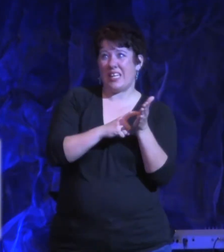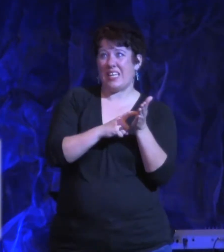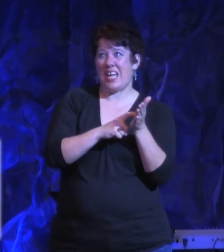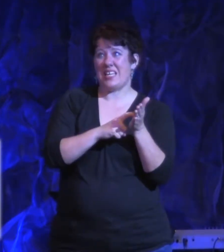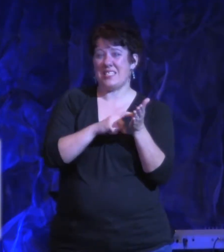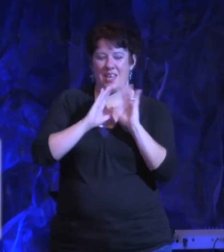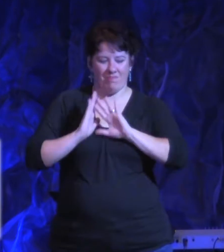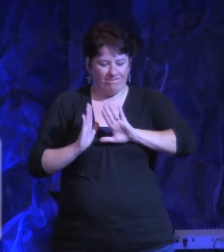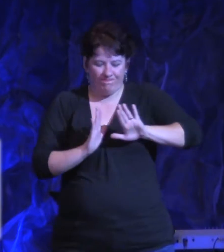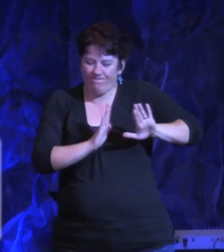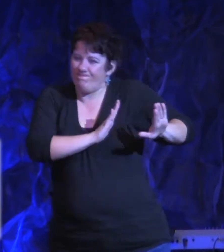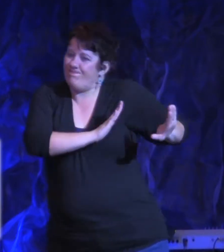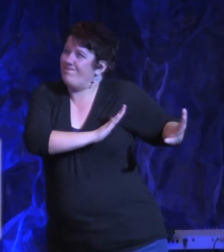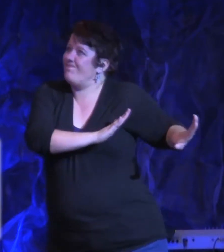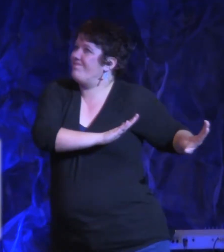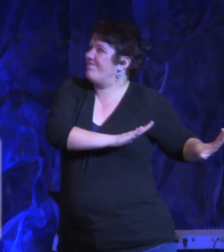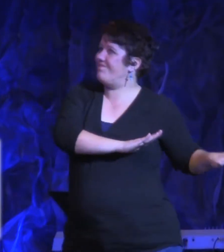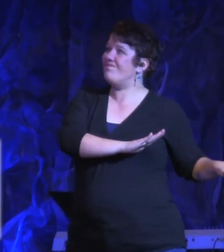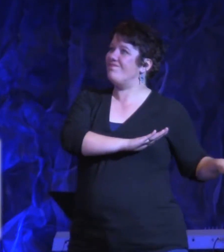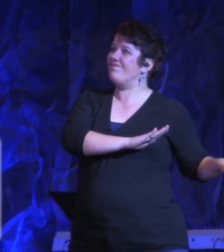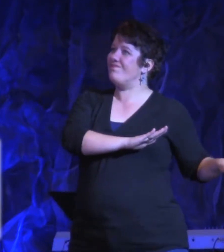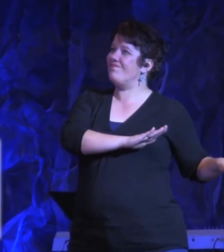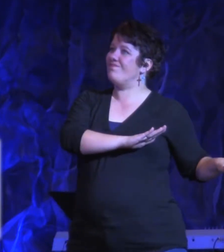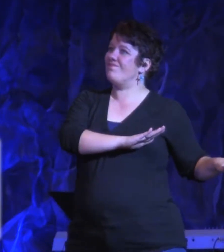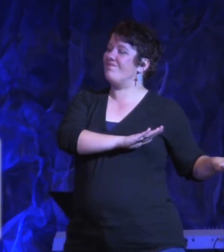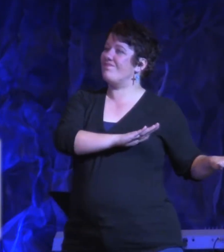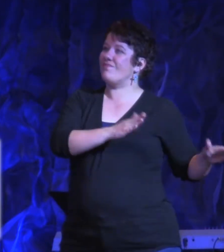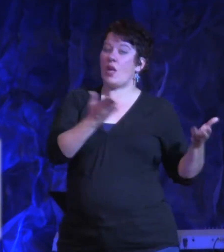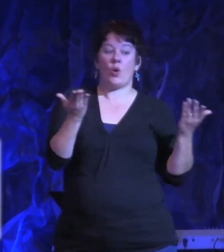barrier is removed. Are you all with me?